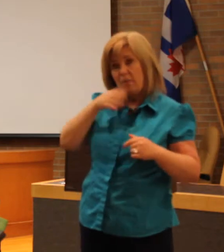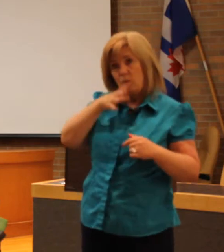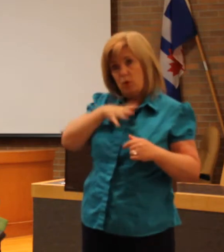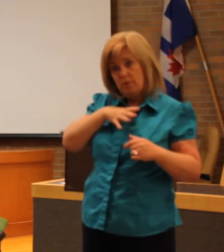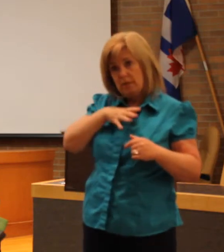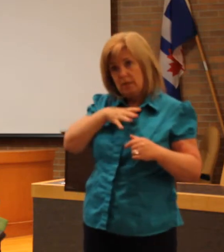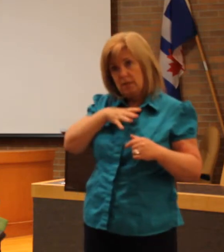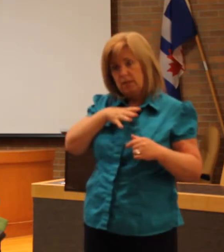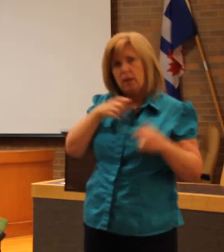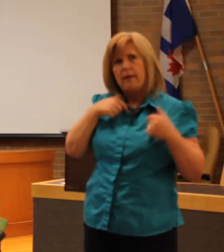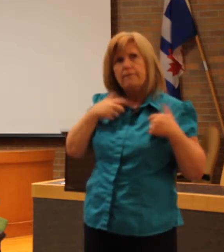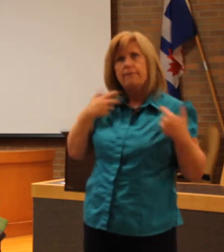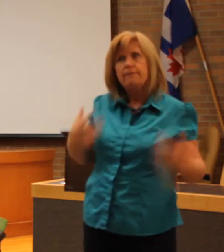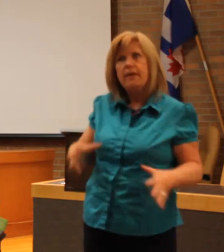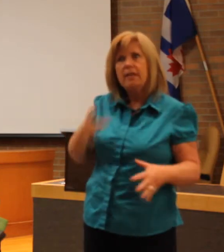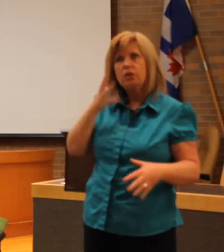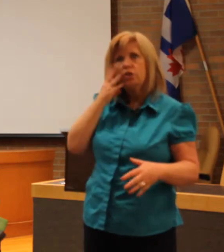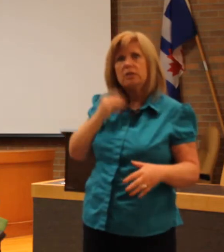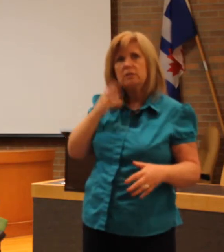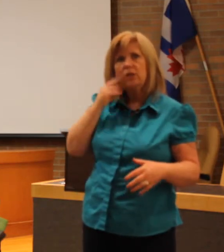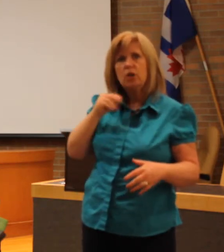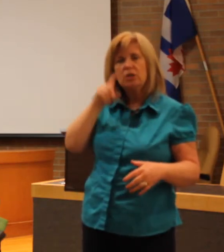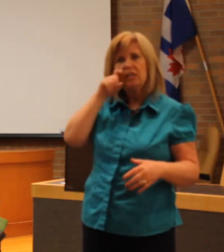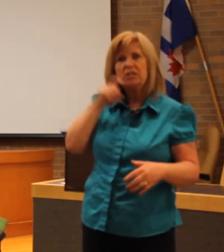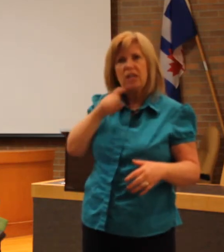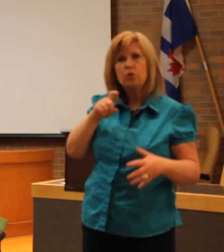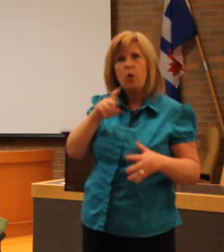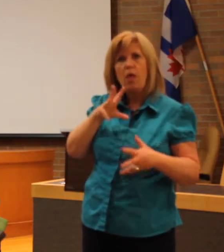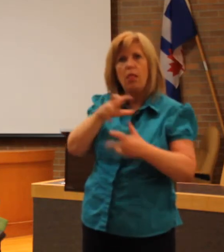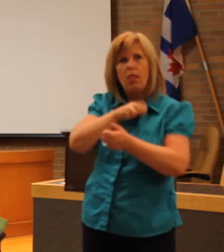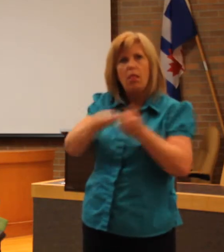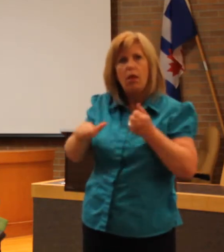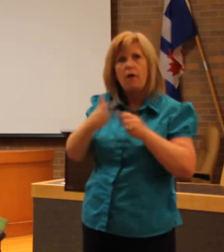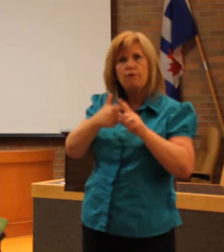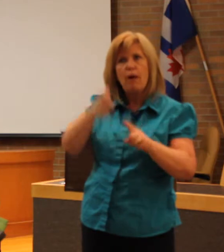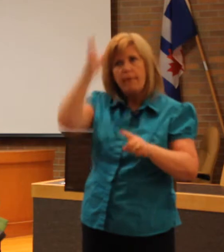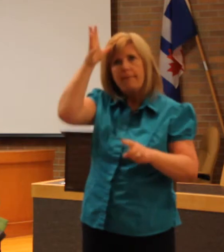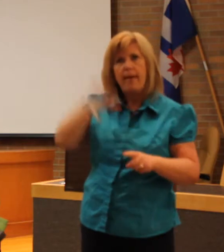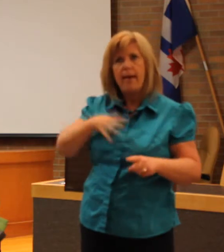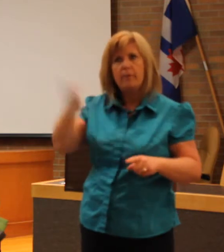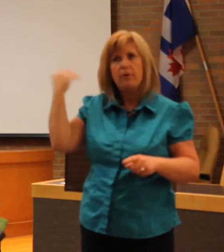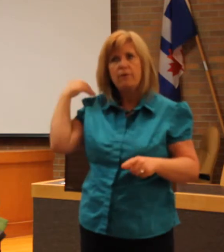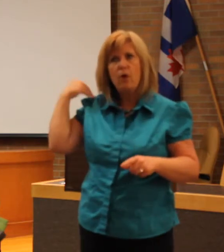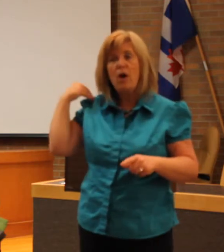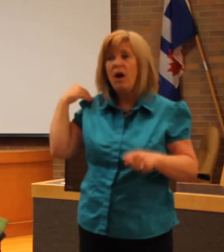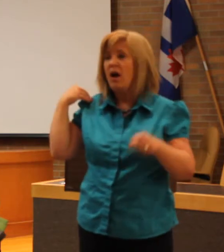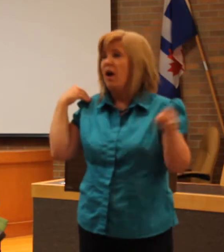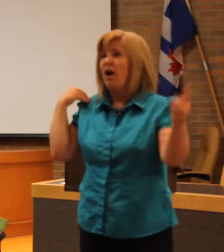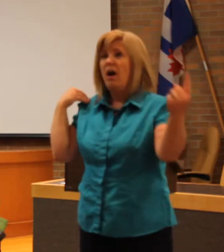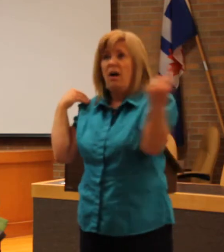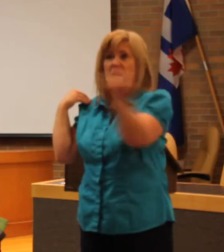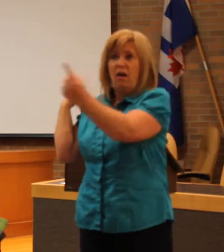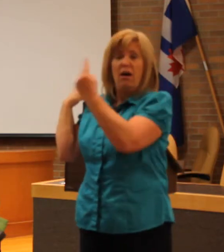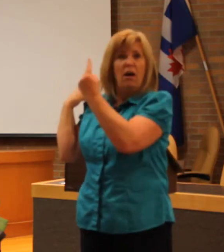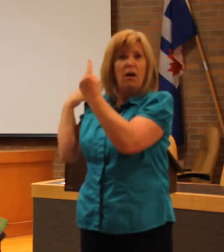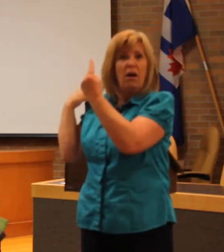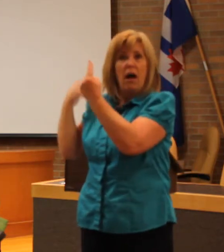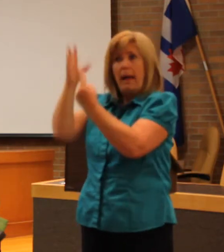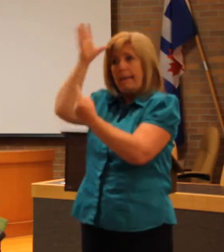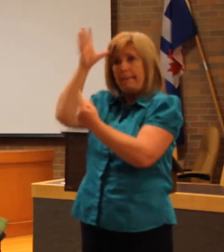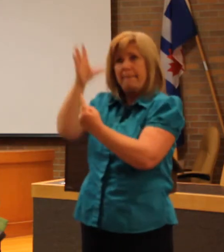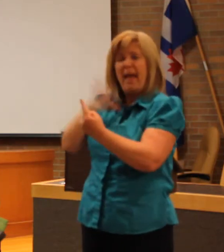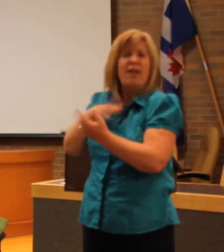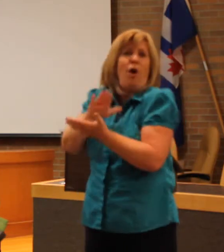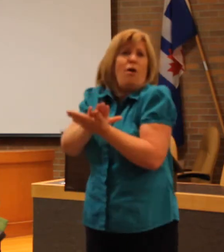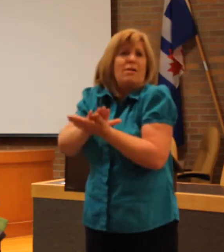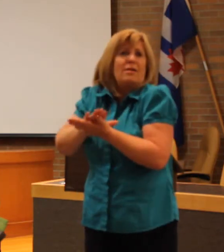sexual trauma from a male perpetrator. I might have the nicest male caregiver in the world coming in to do my care,